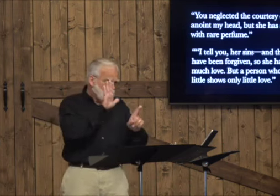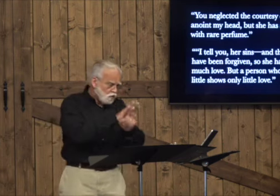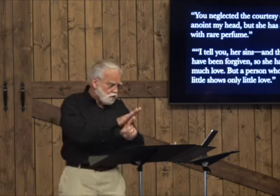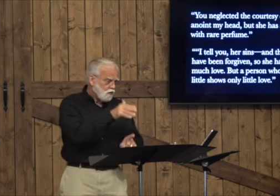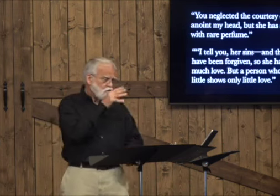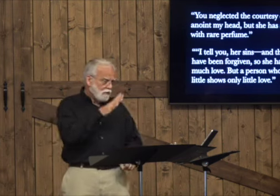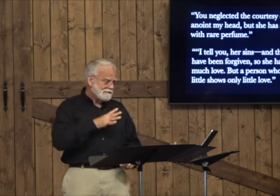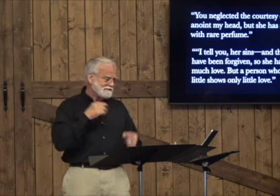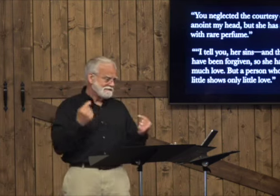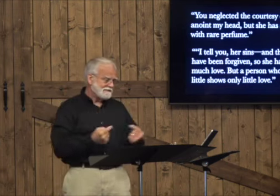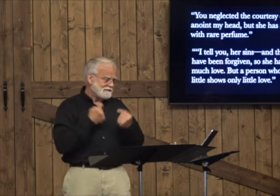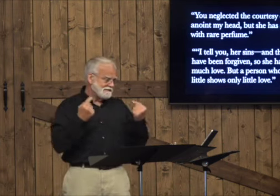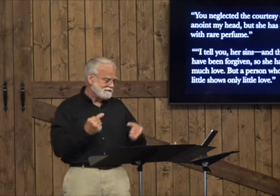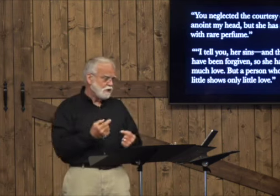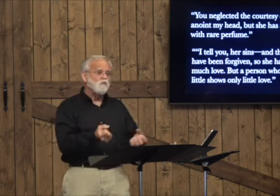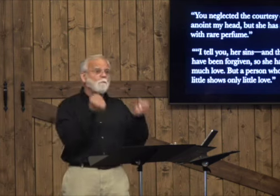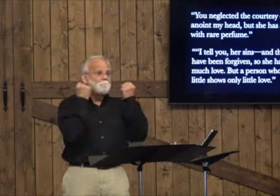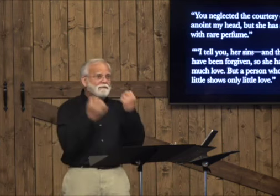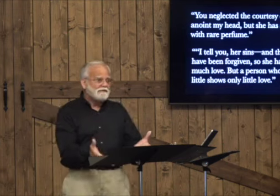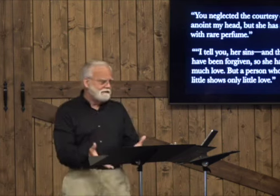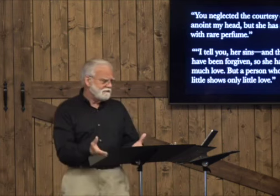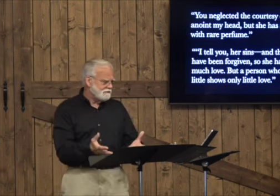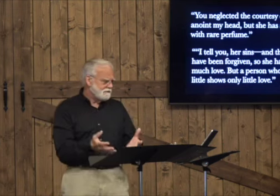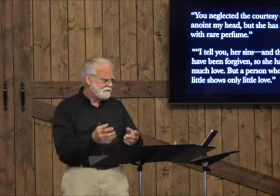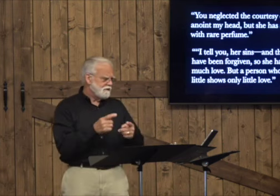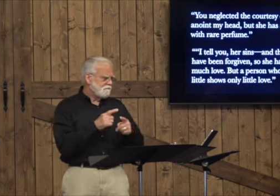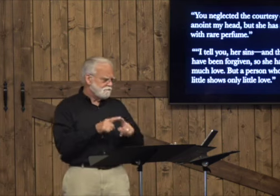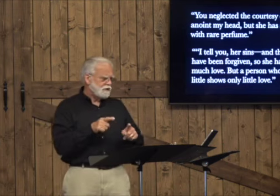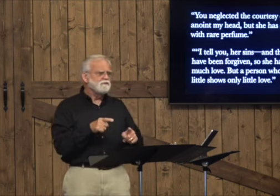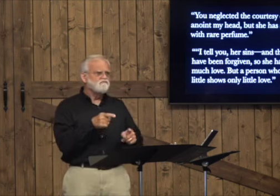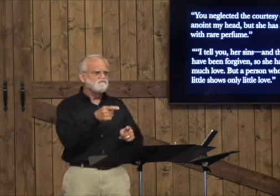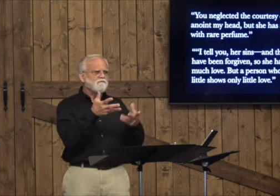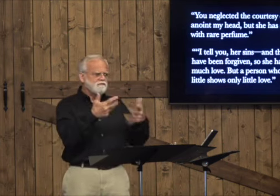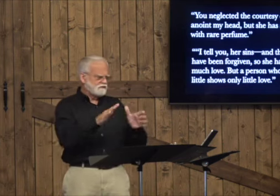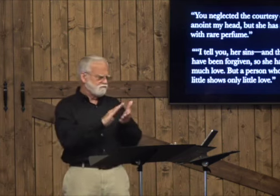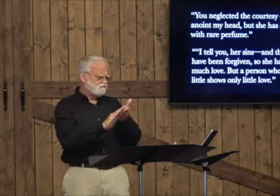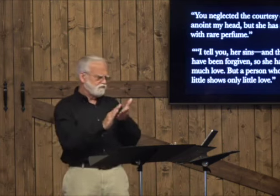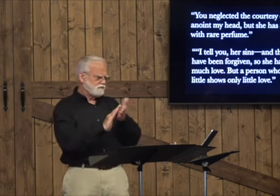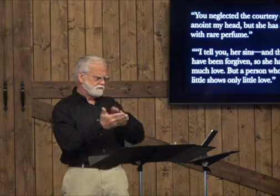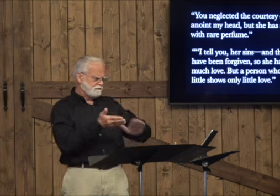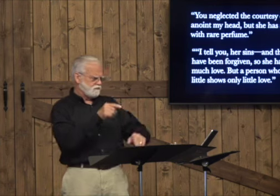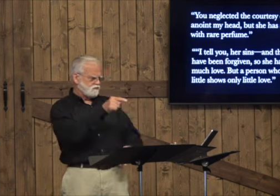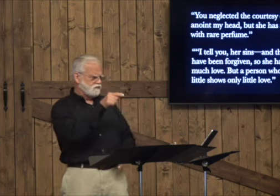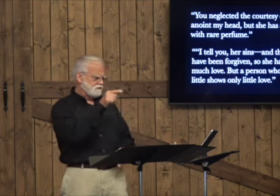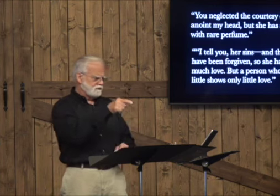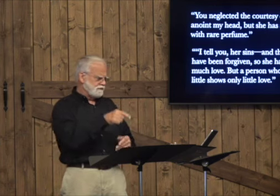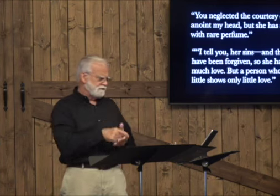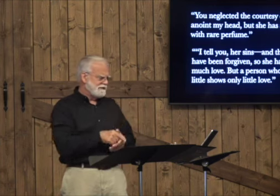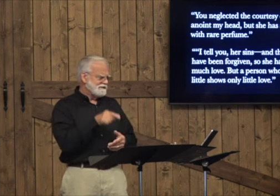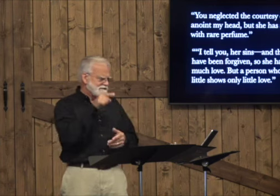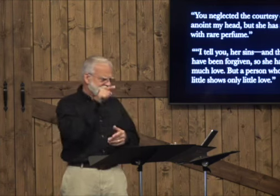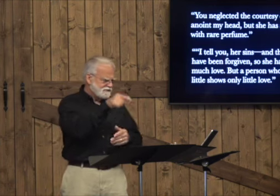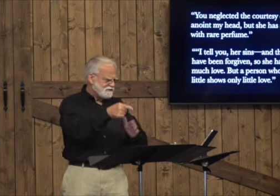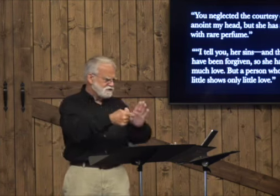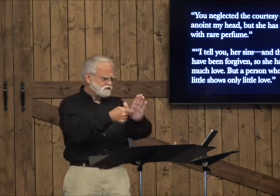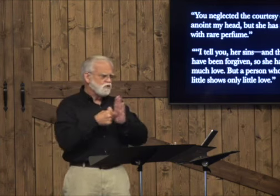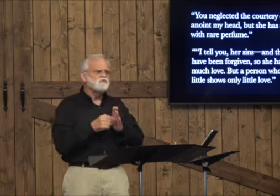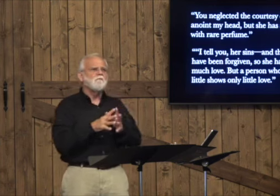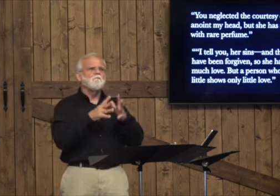I tell you, I her sins, and they are many, have been forgiven. So she has shown me much